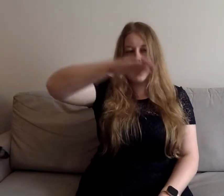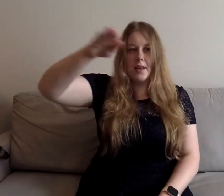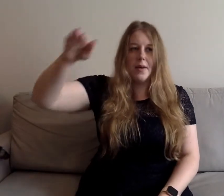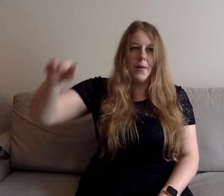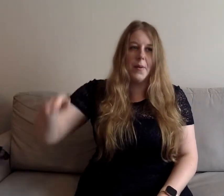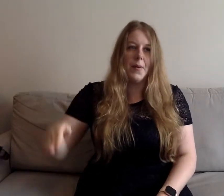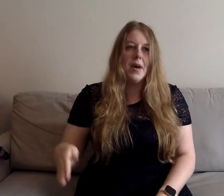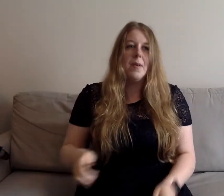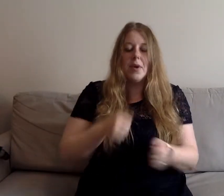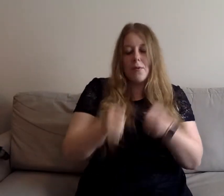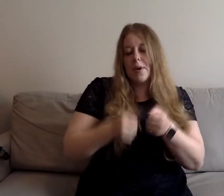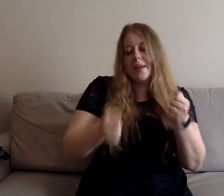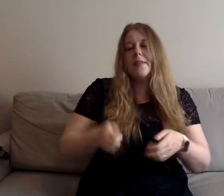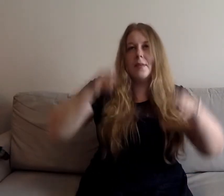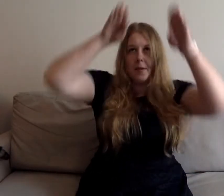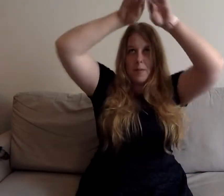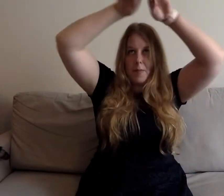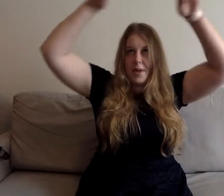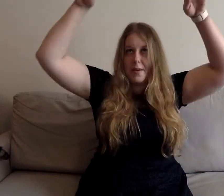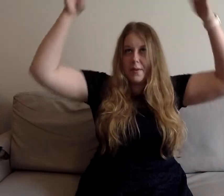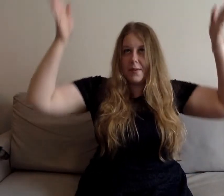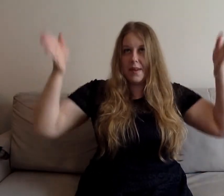hill Be running up that building